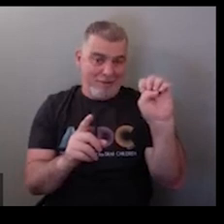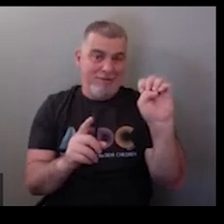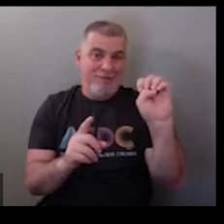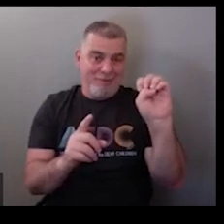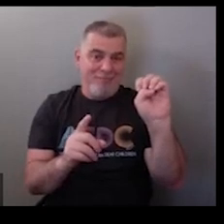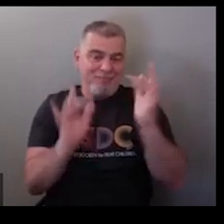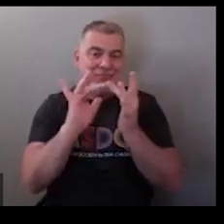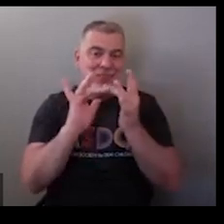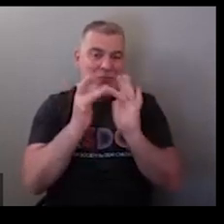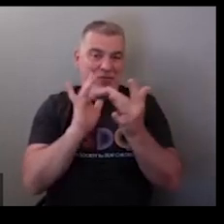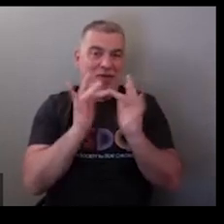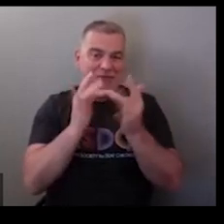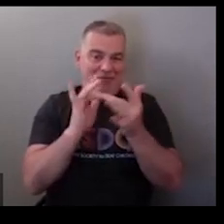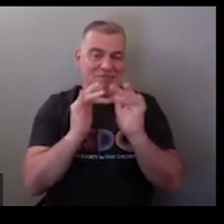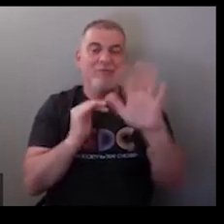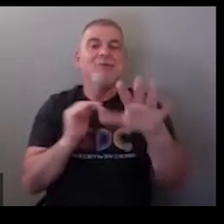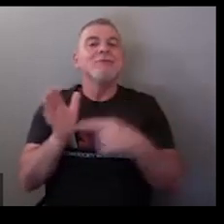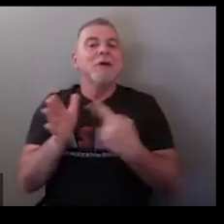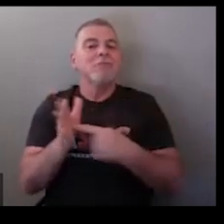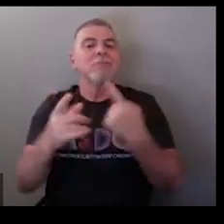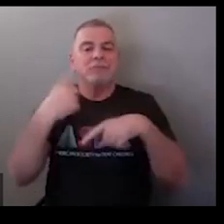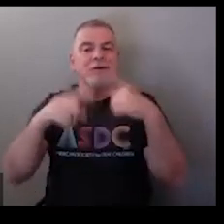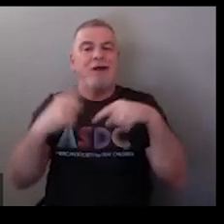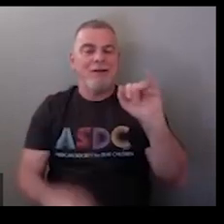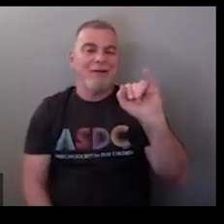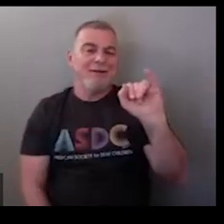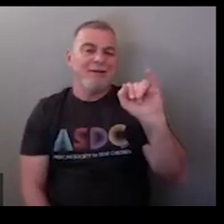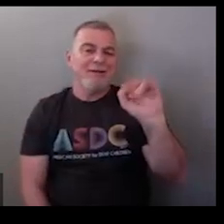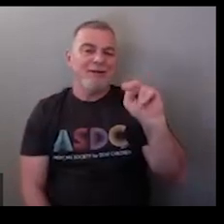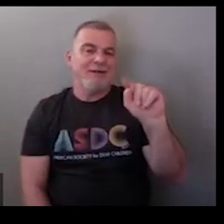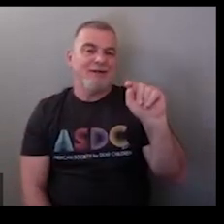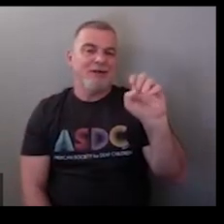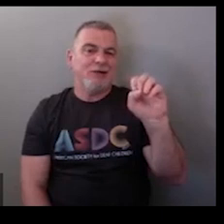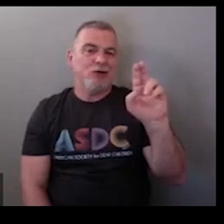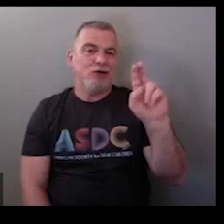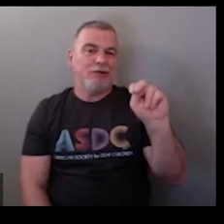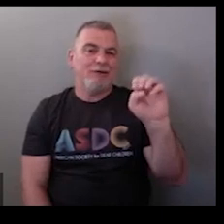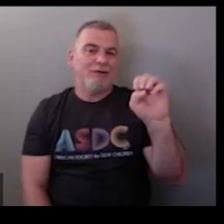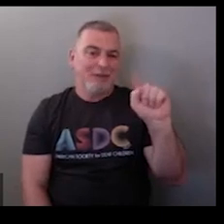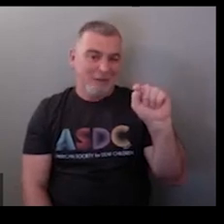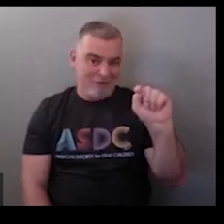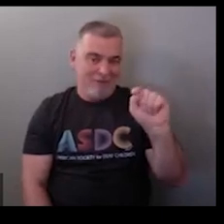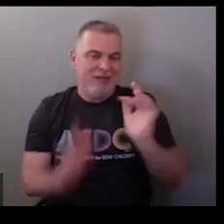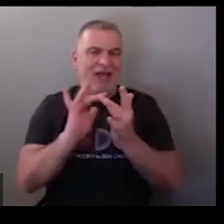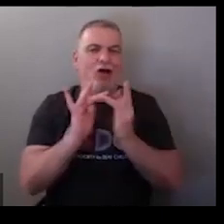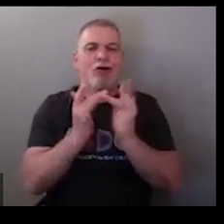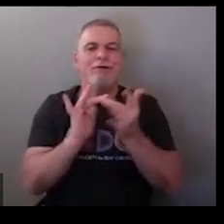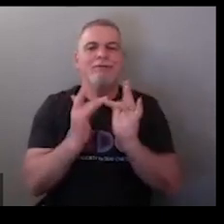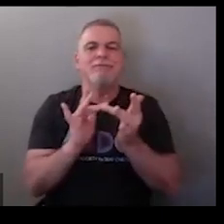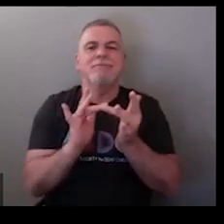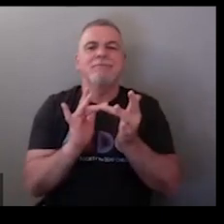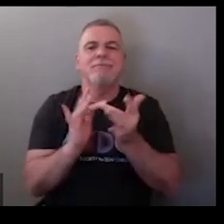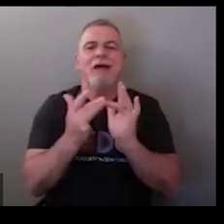I want to go back to online real quick okay so online sometimes you'll see this is also the sign for internet